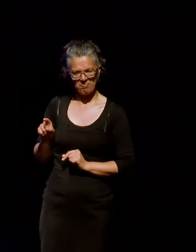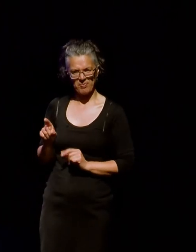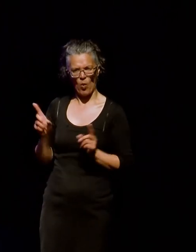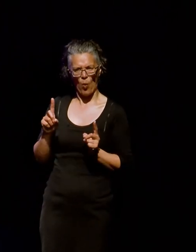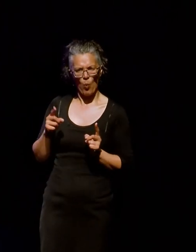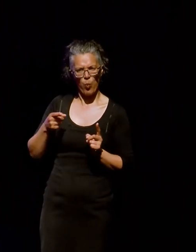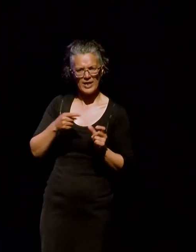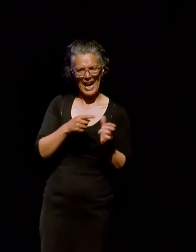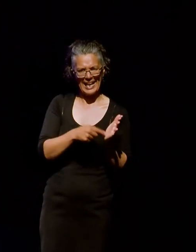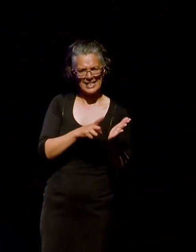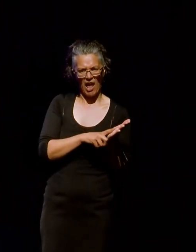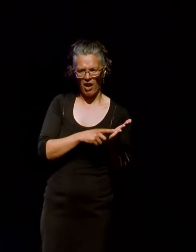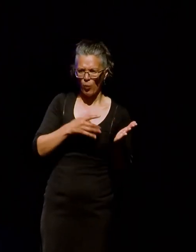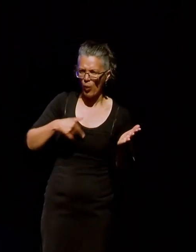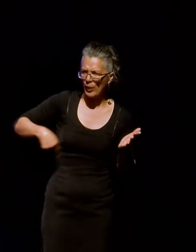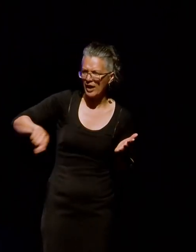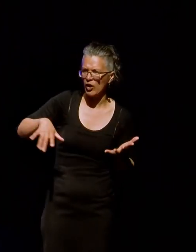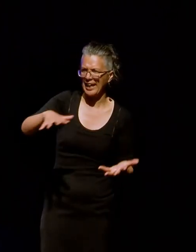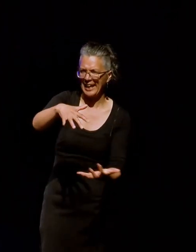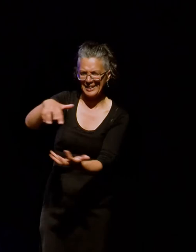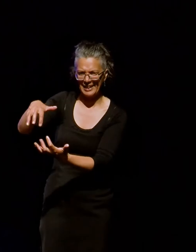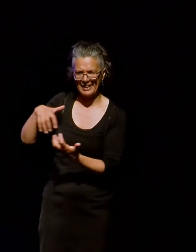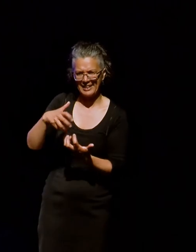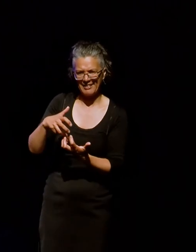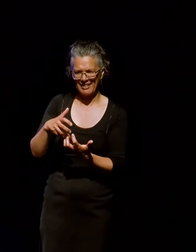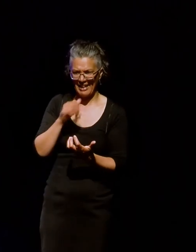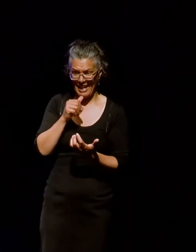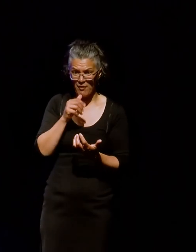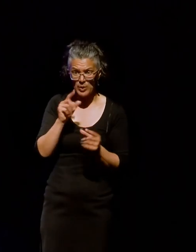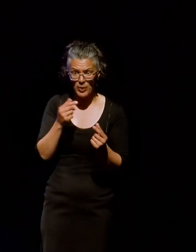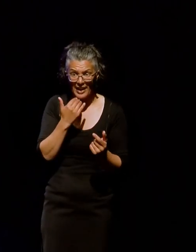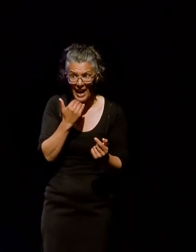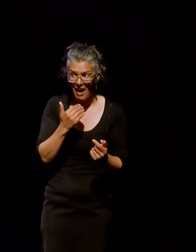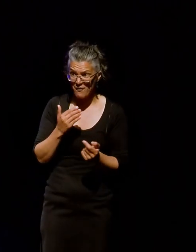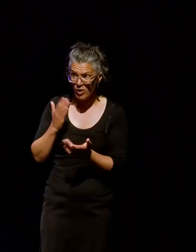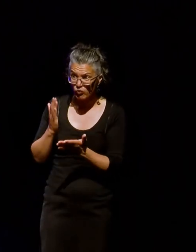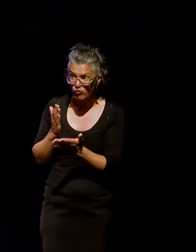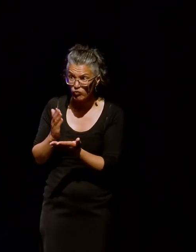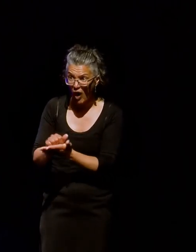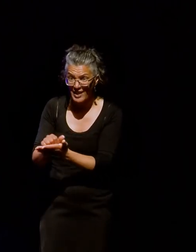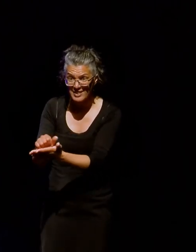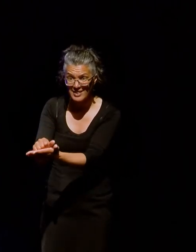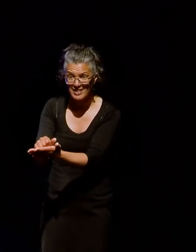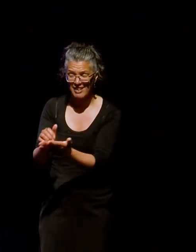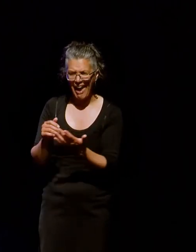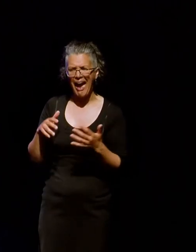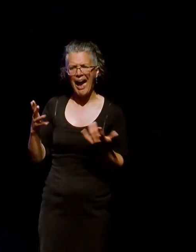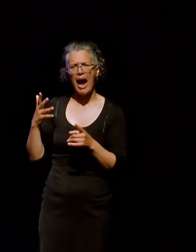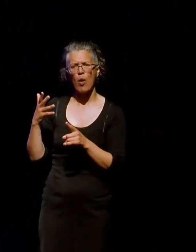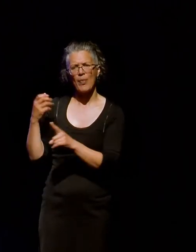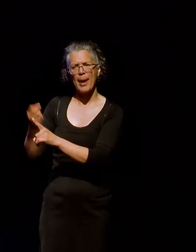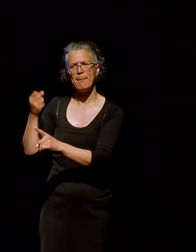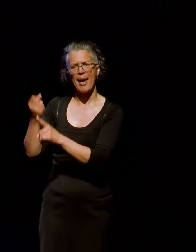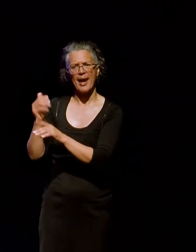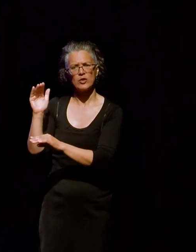we're collecting and preserving in contemporary life. If we're doing enough, if we're doing the right things, and how that is going to affect future